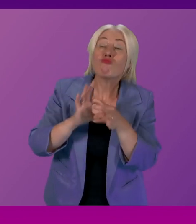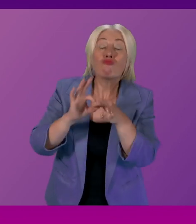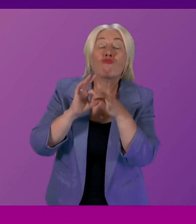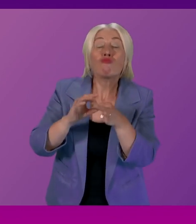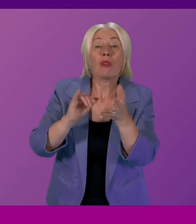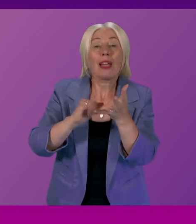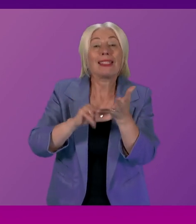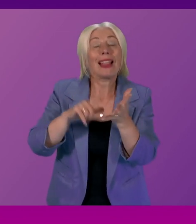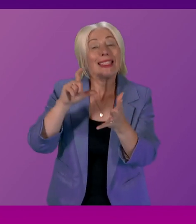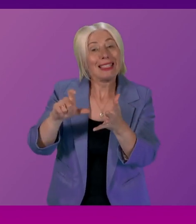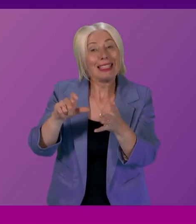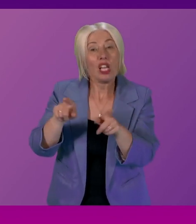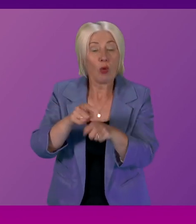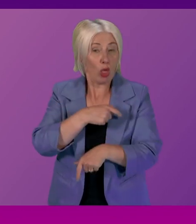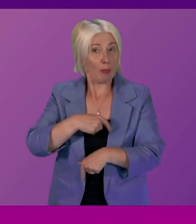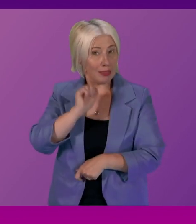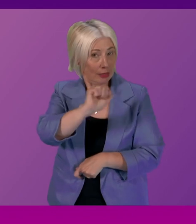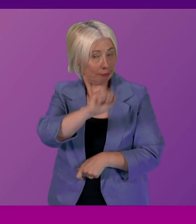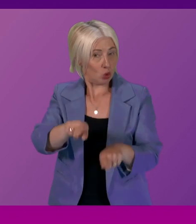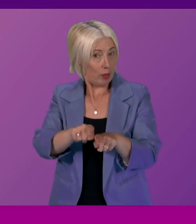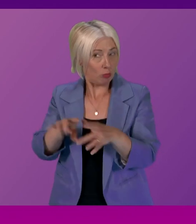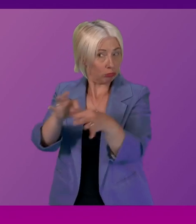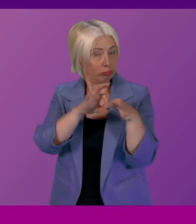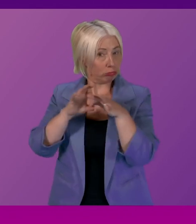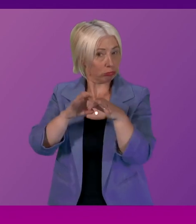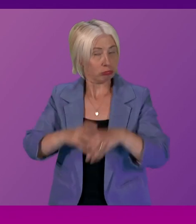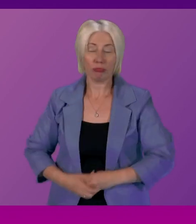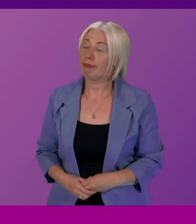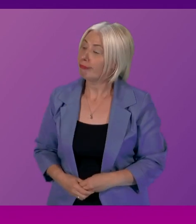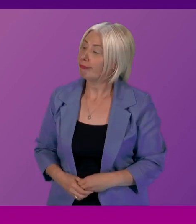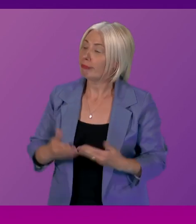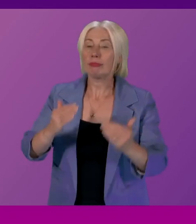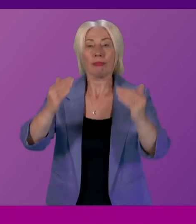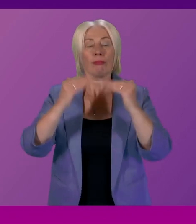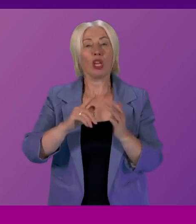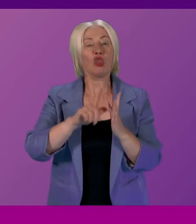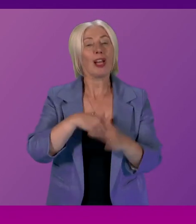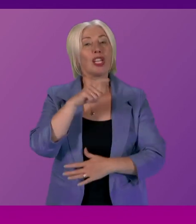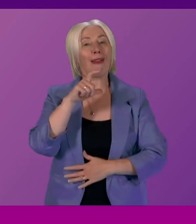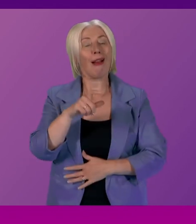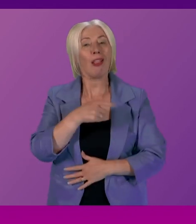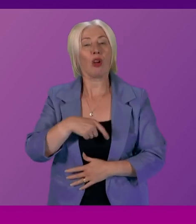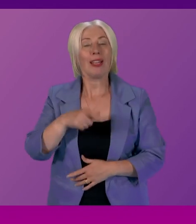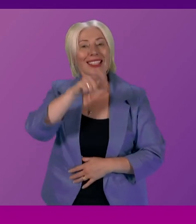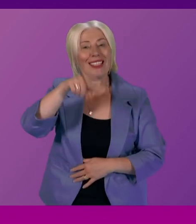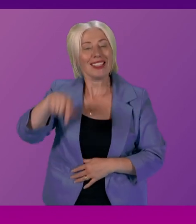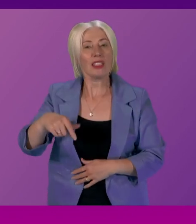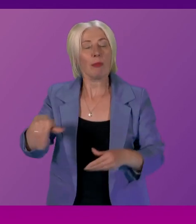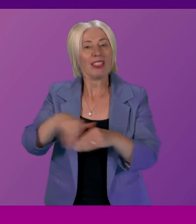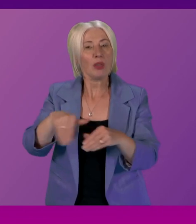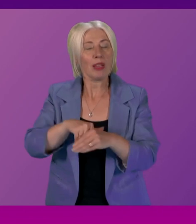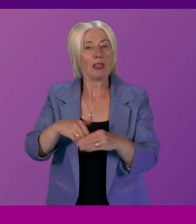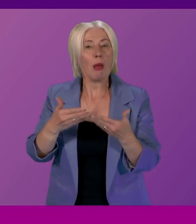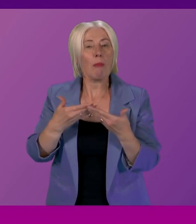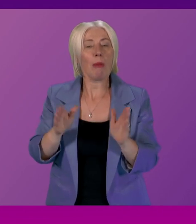and of course with the appropriate committee in this regard thank thank I'm now going to move on invite Jackson Farwell of the Citizens Participation and Public